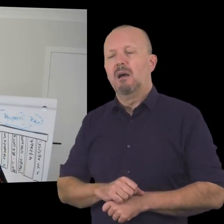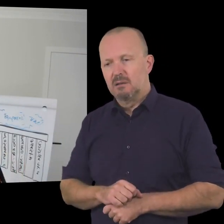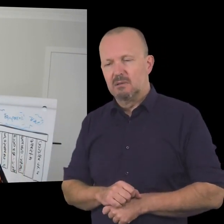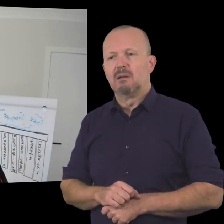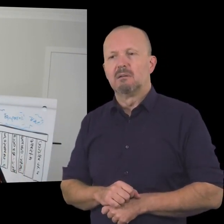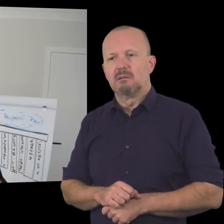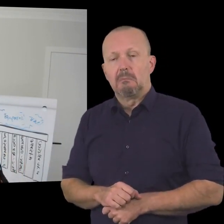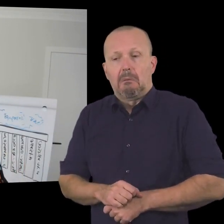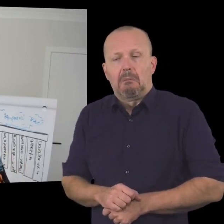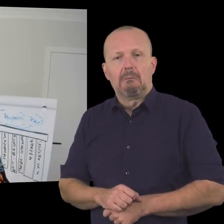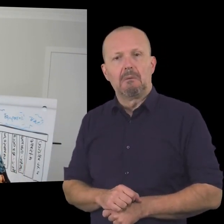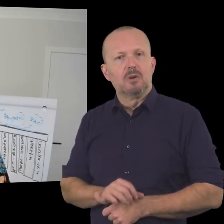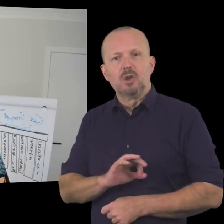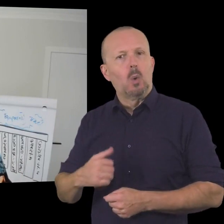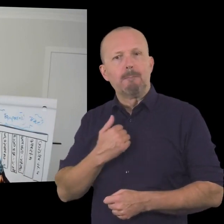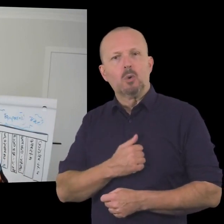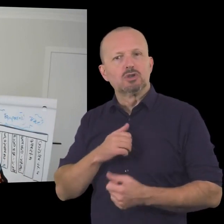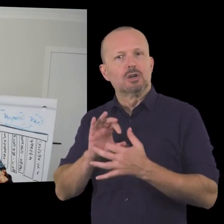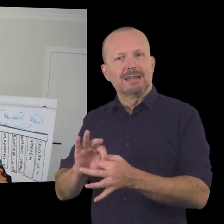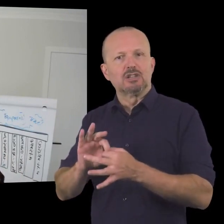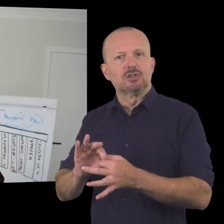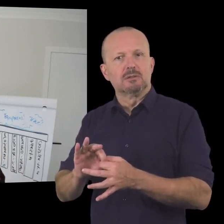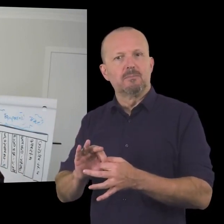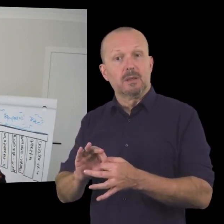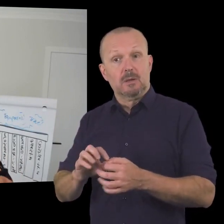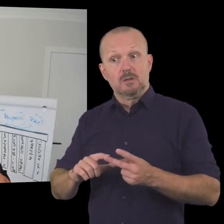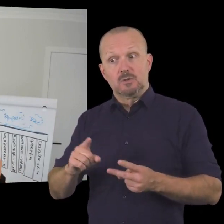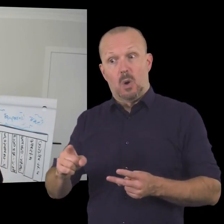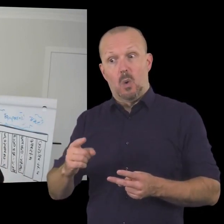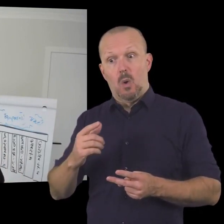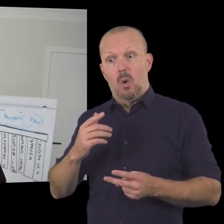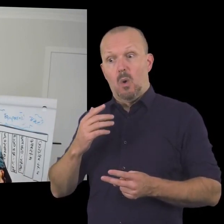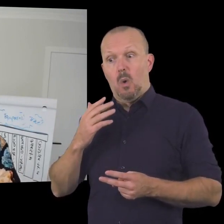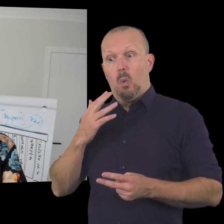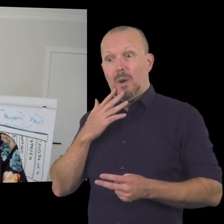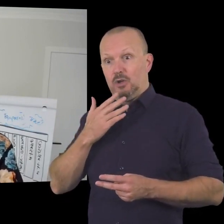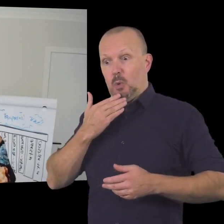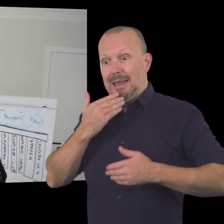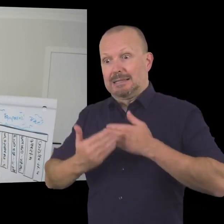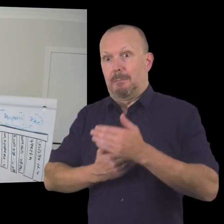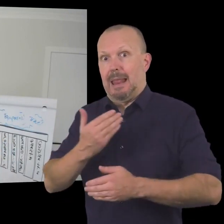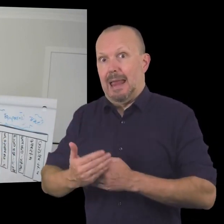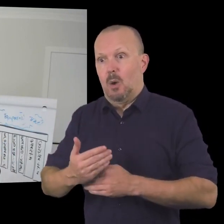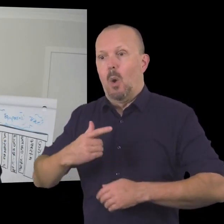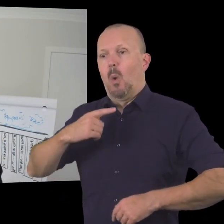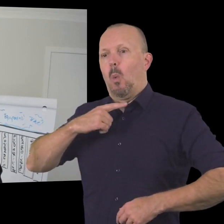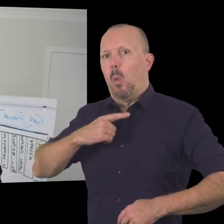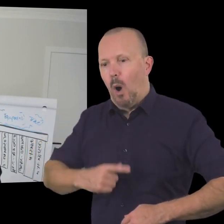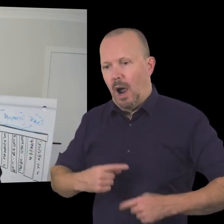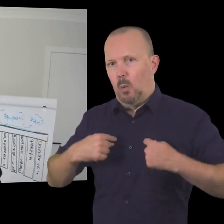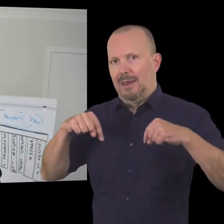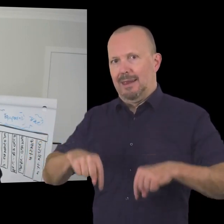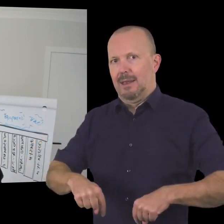then it misses an opportunity to get that emotional connection so the language that you use when you describe why you exist is what